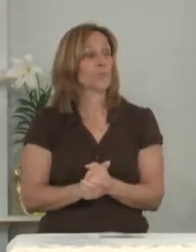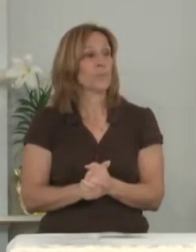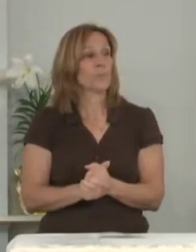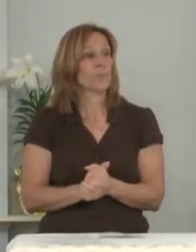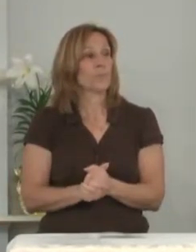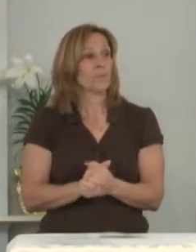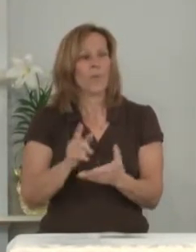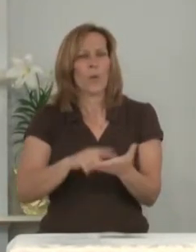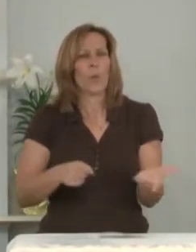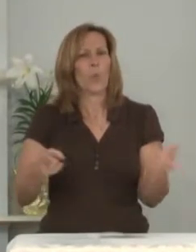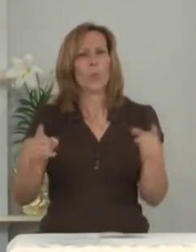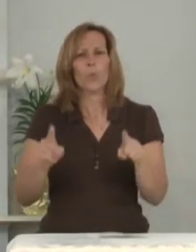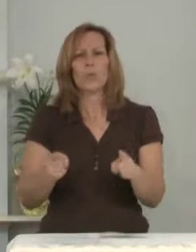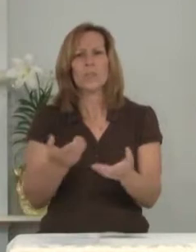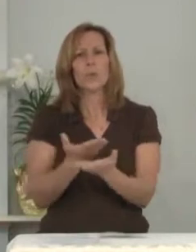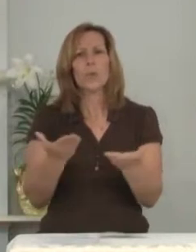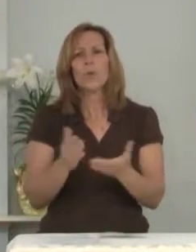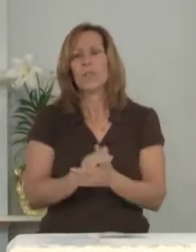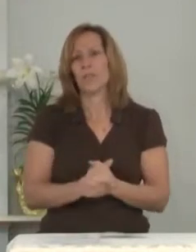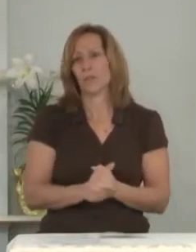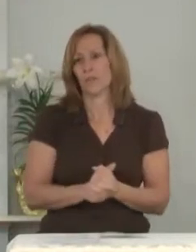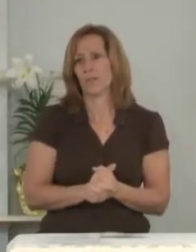What's going on here?